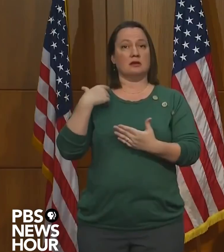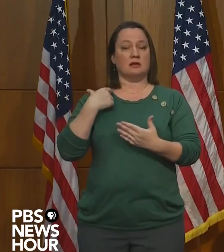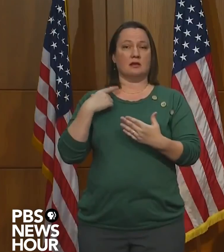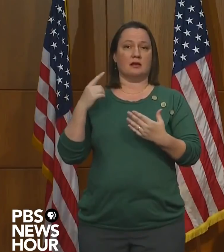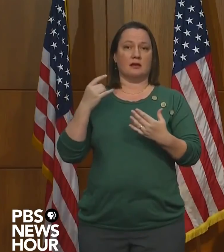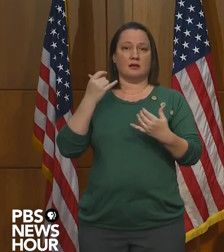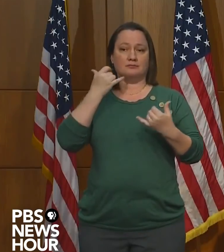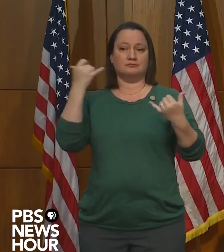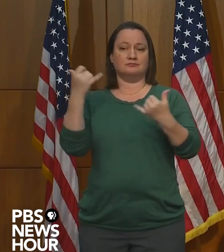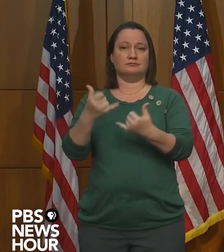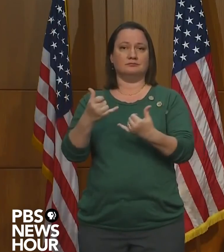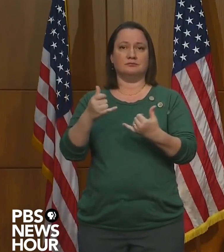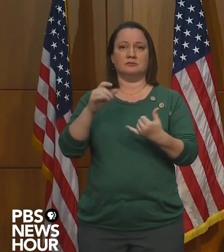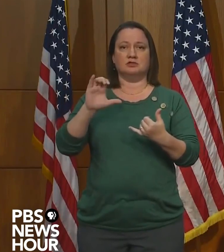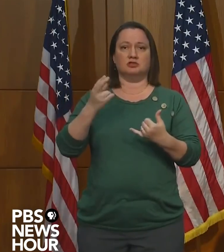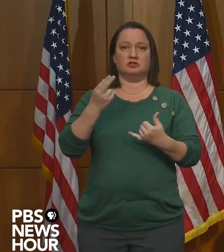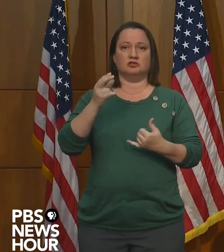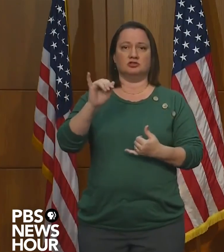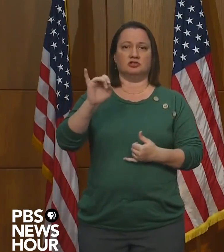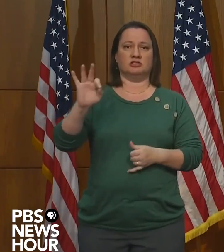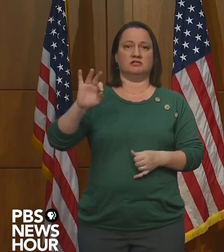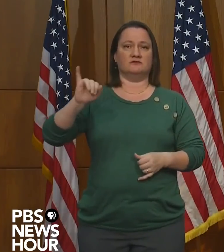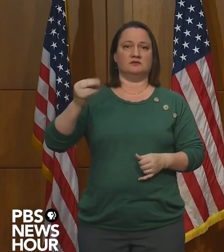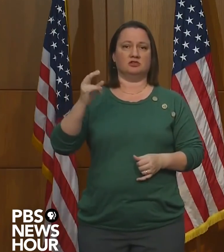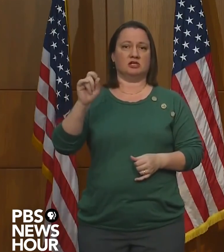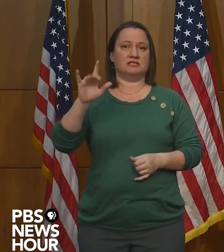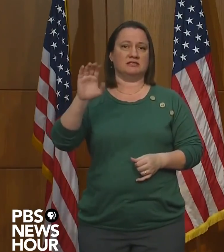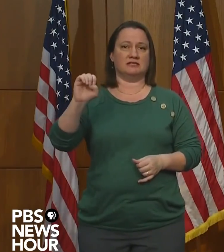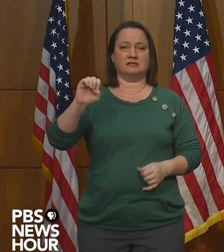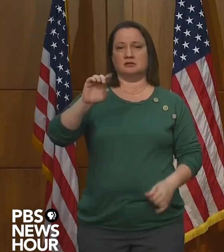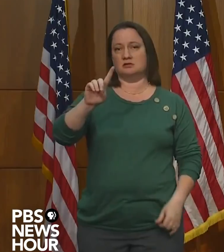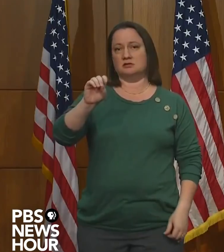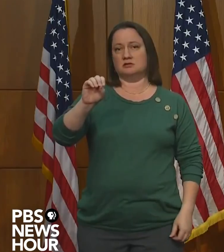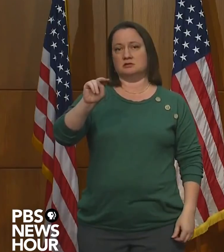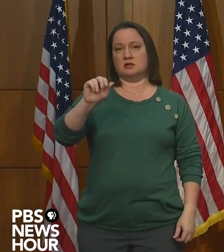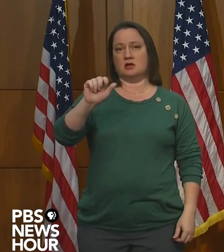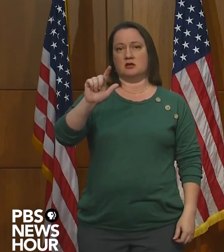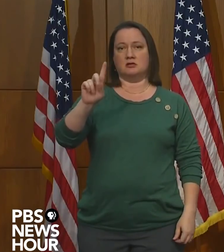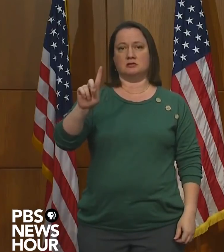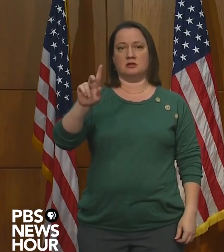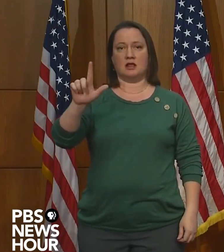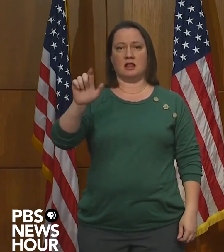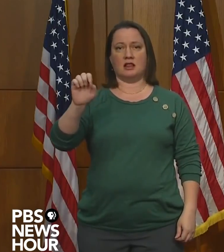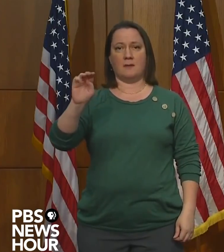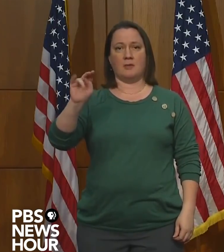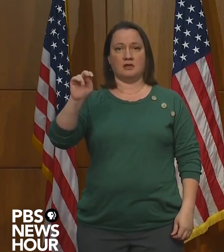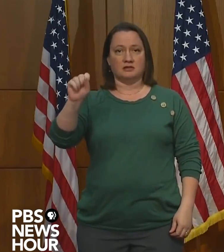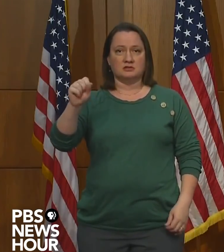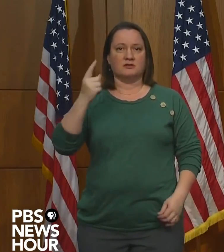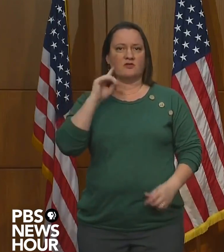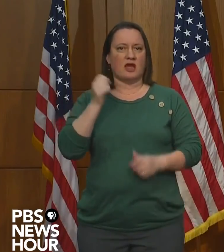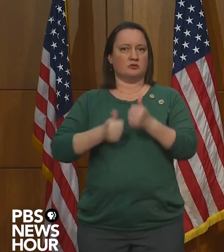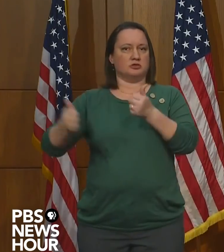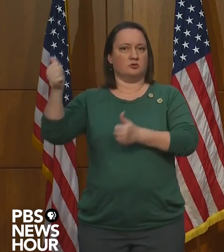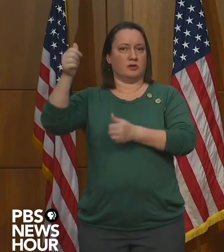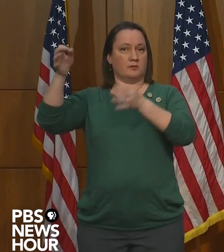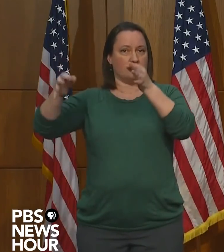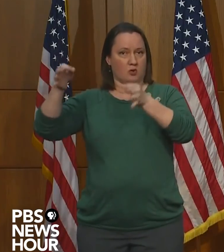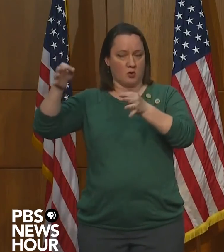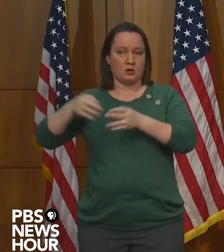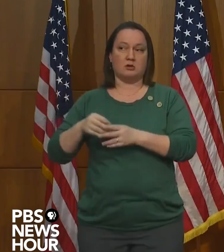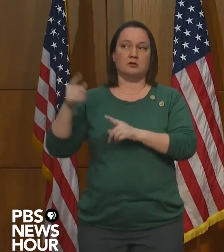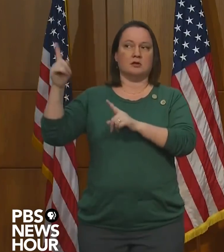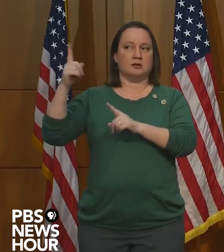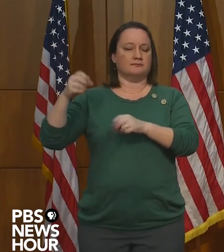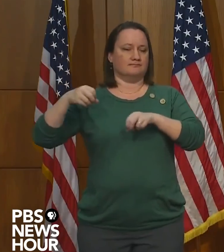Donald Lemons of our Virginia Supreme Court to thank him for putting a 21-day moratorium